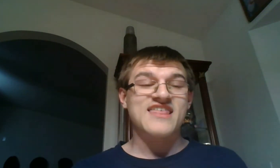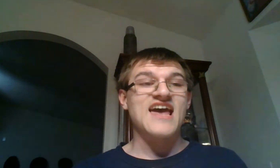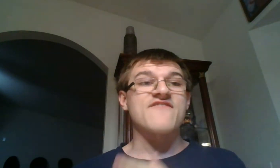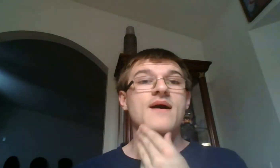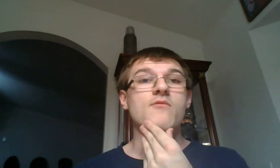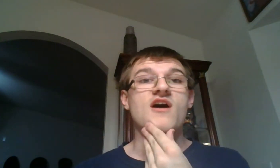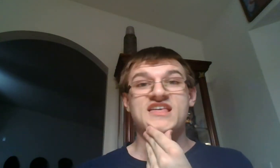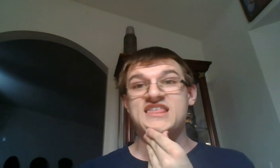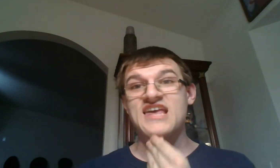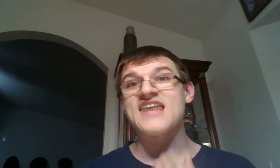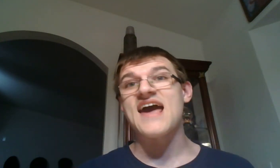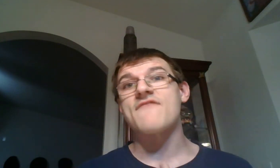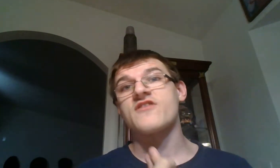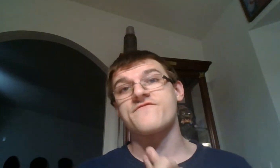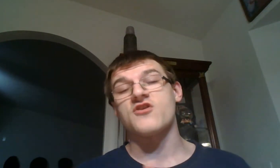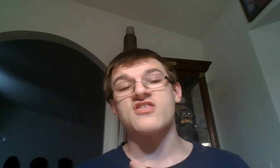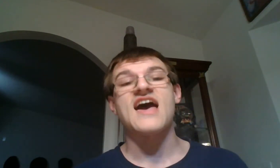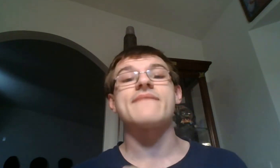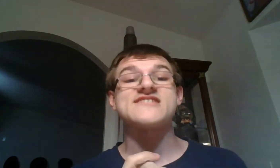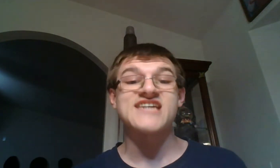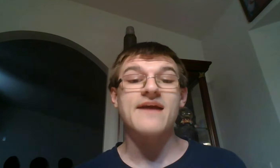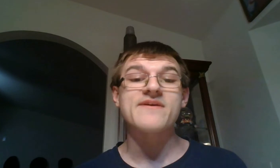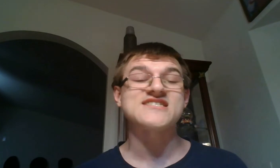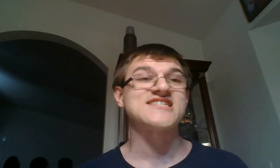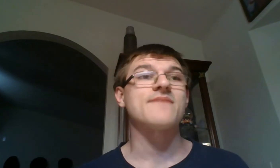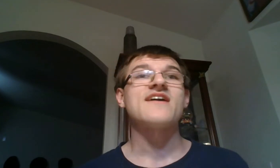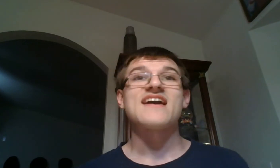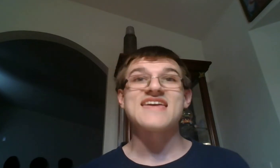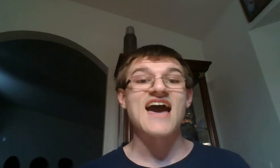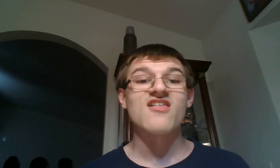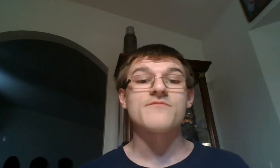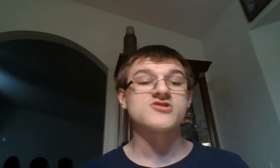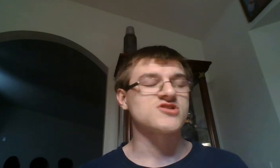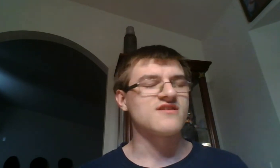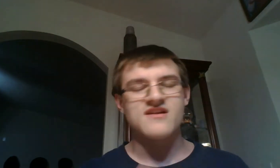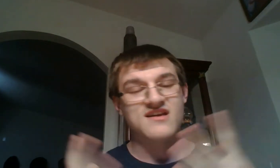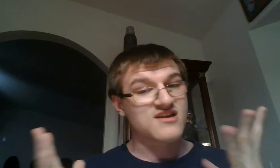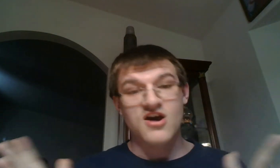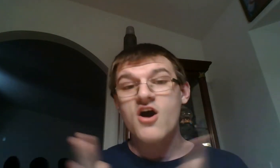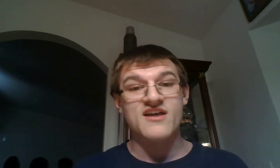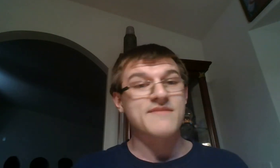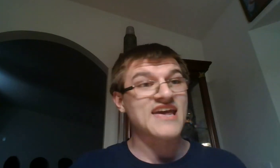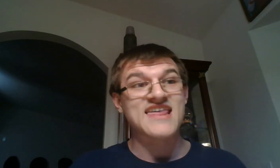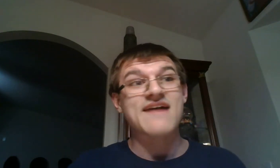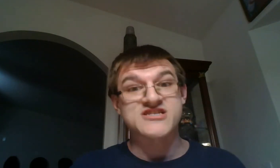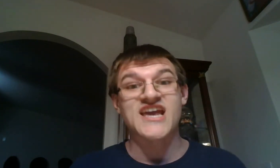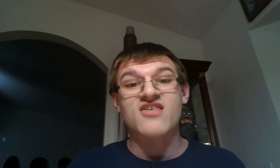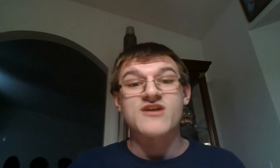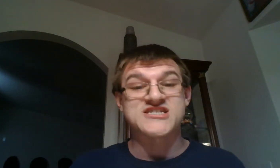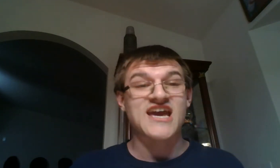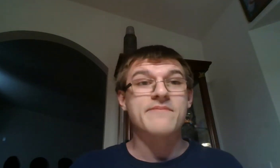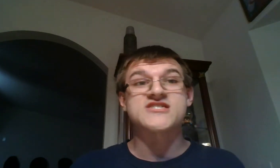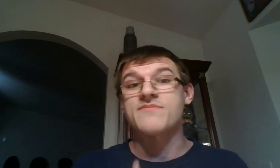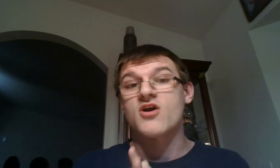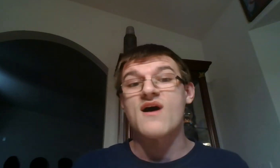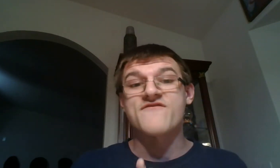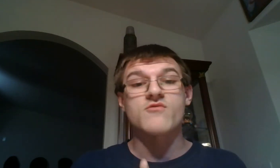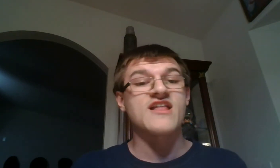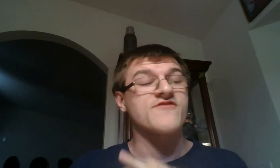excited for Bubba Walsh because he's going to have for the first time championship caliber cars. I mean, he's going to have a chance to win a championship and go off for wins for the